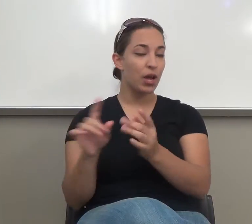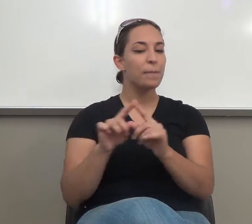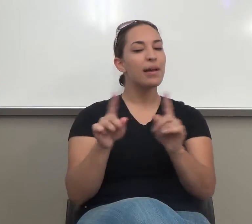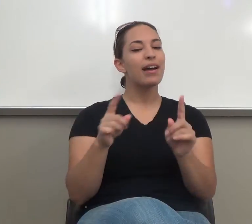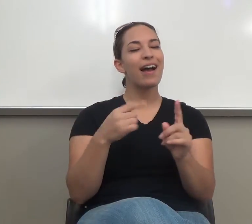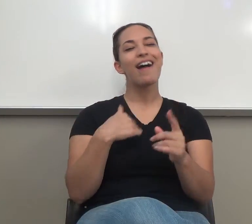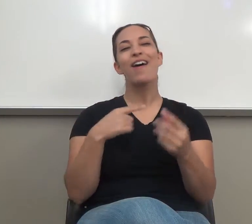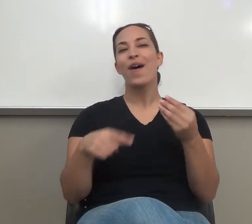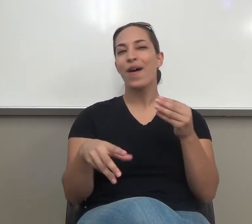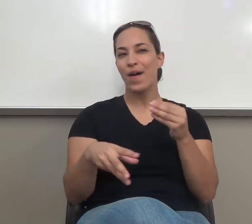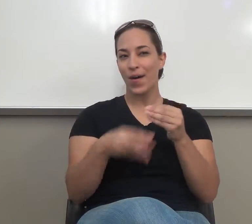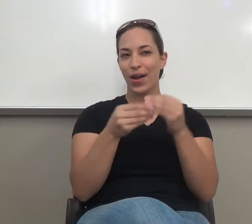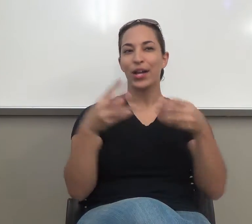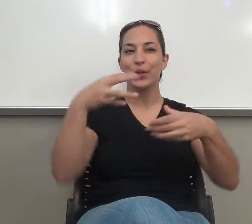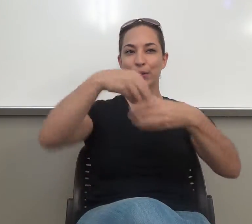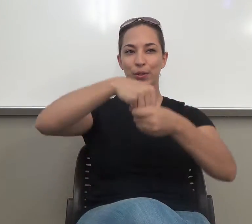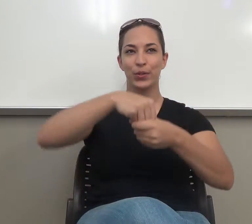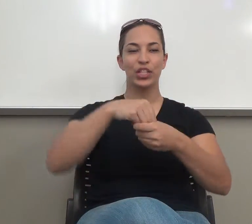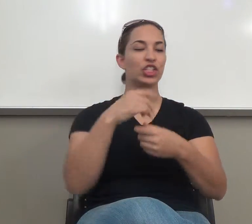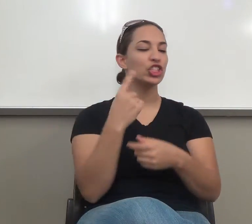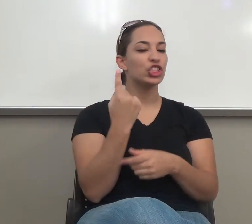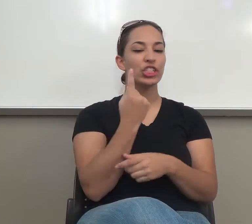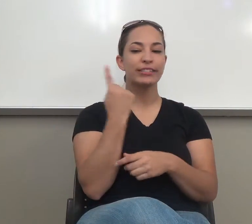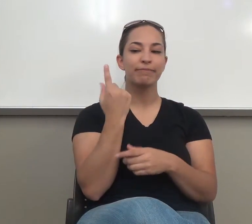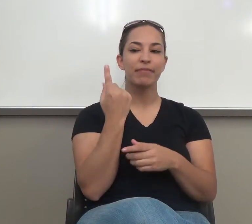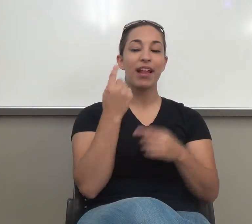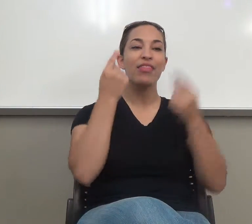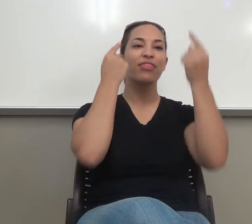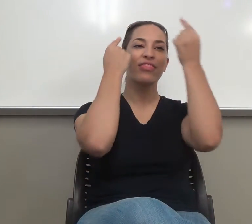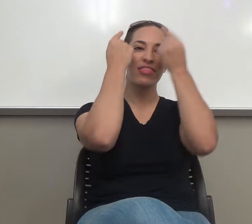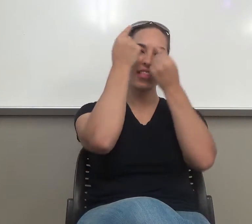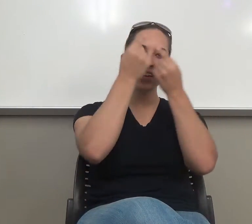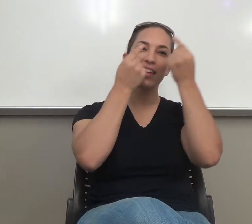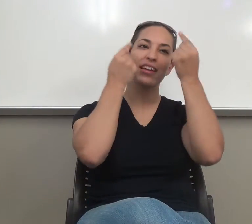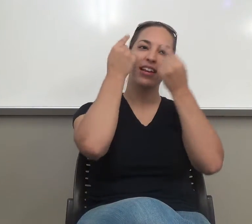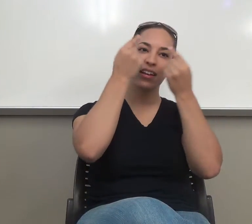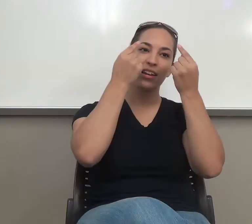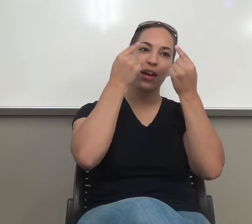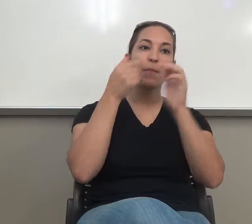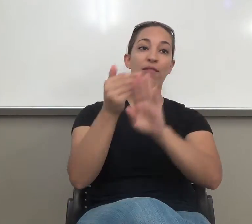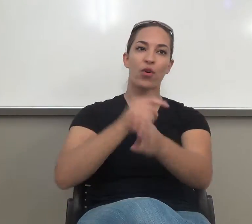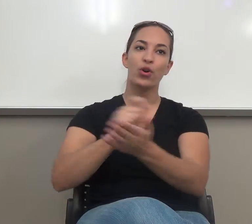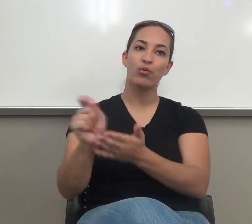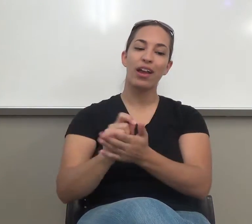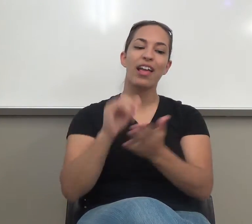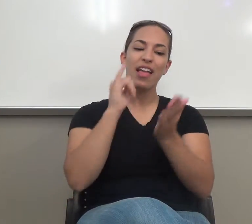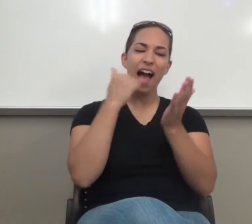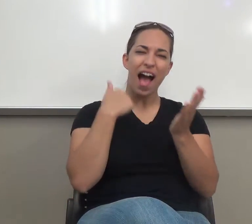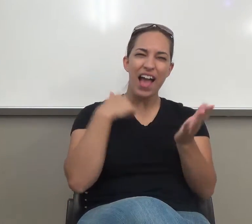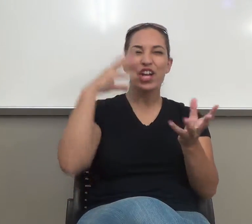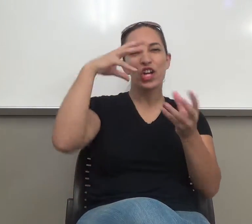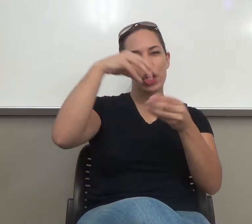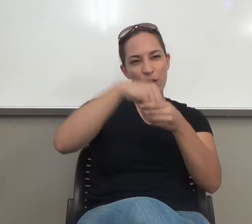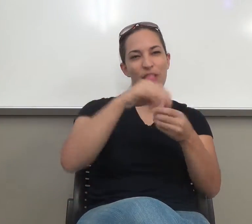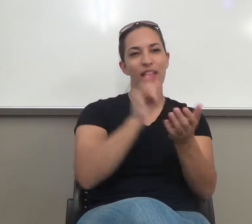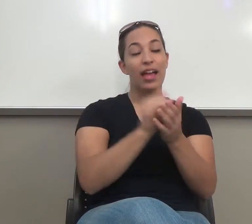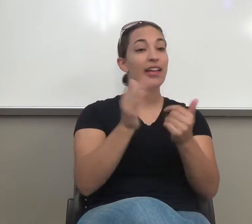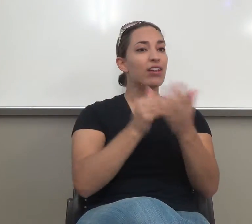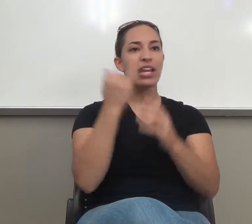just the thinking that you have to do. Even if you're not conscious of that. For one thing,